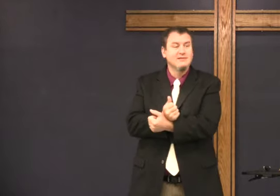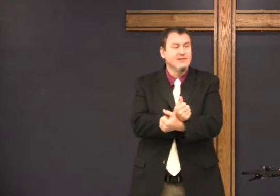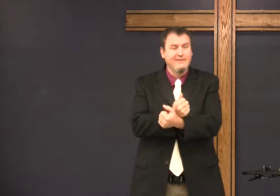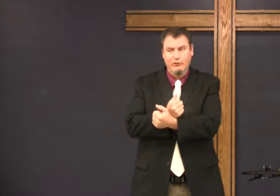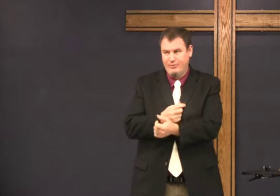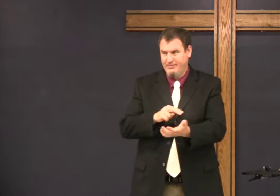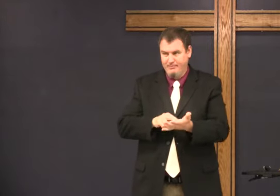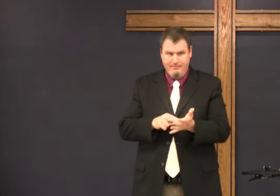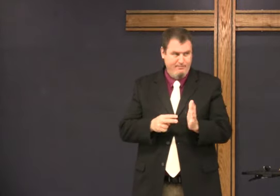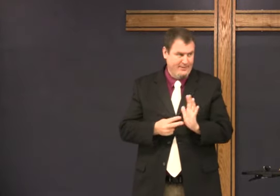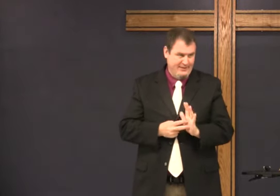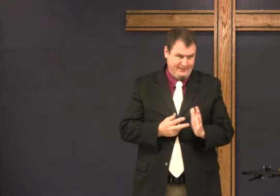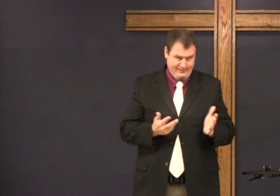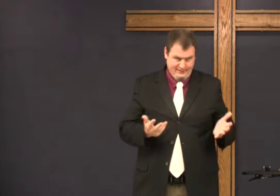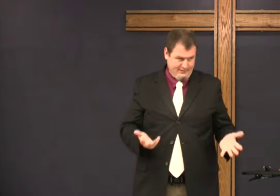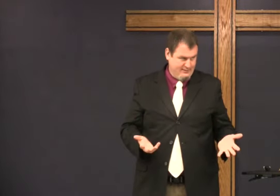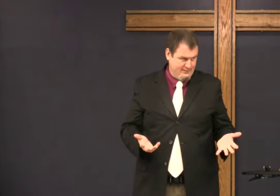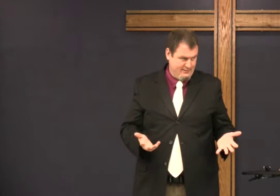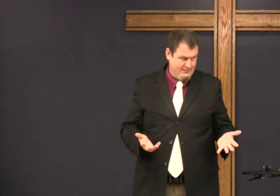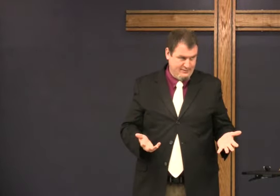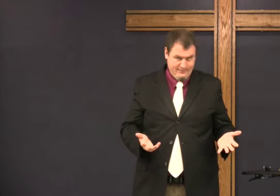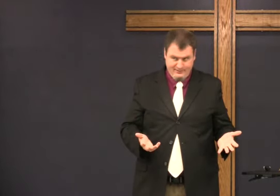on what the word slave means.